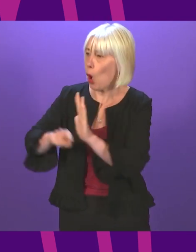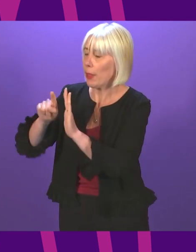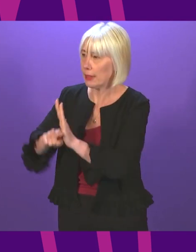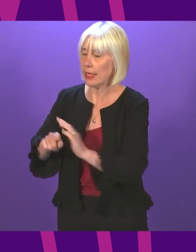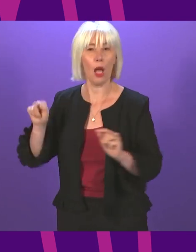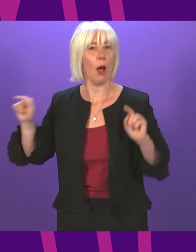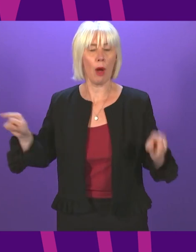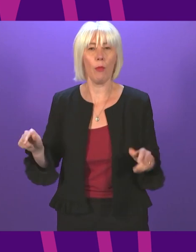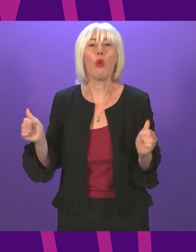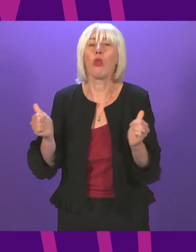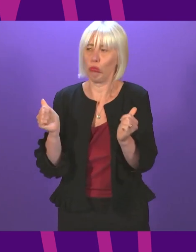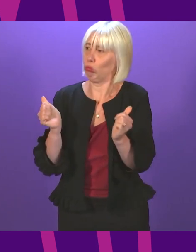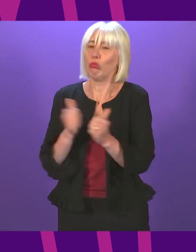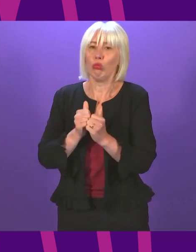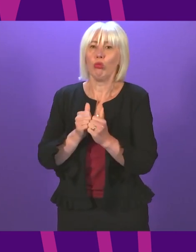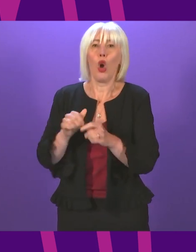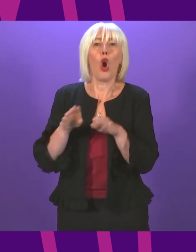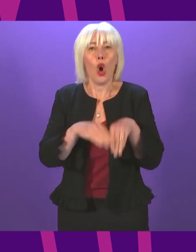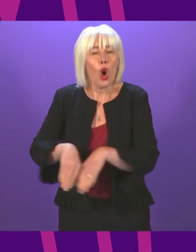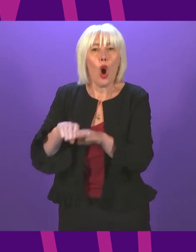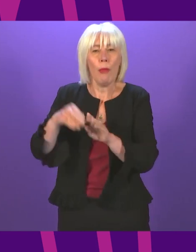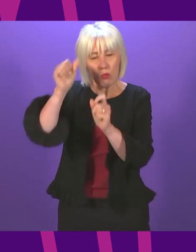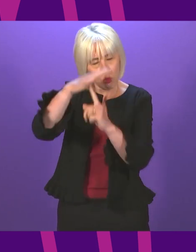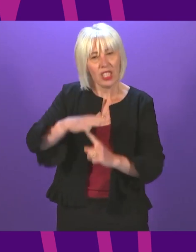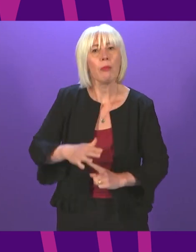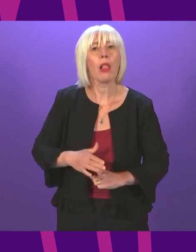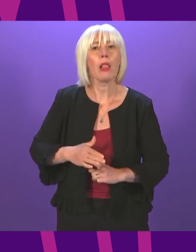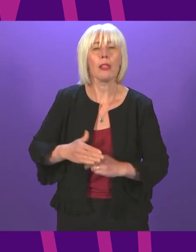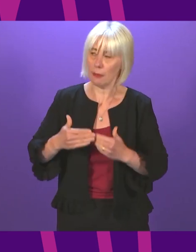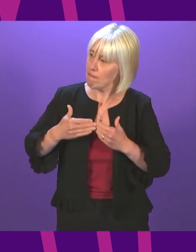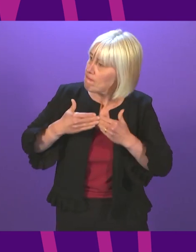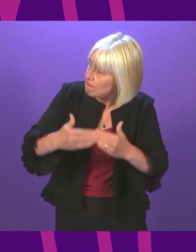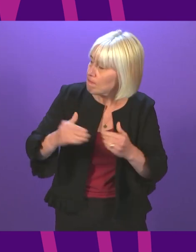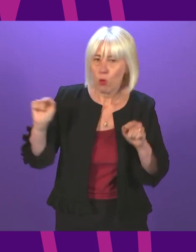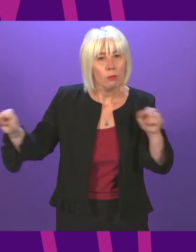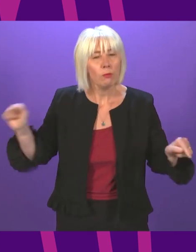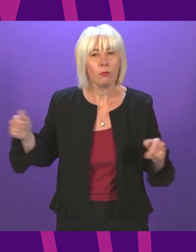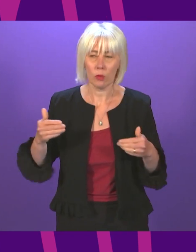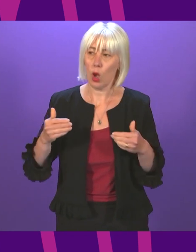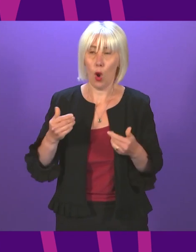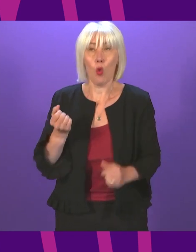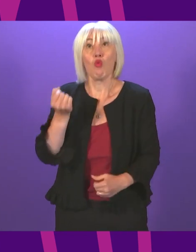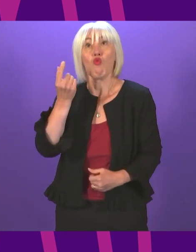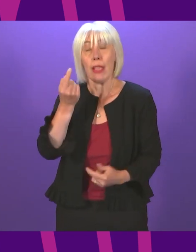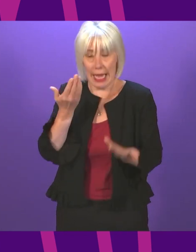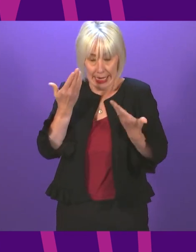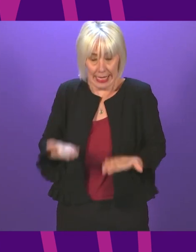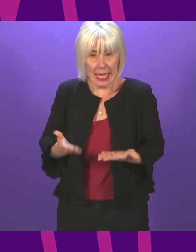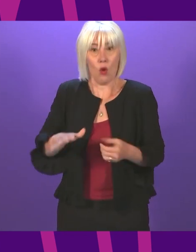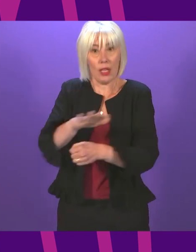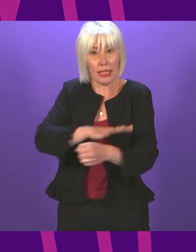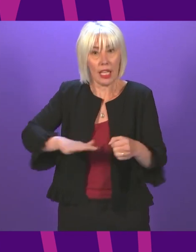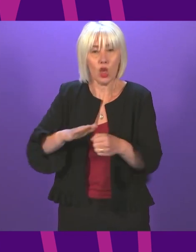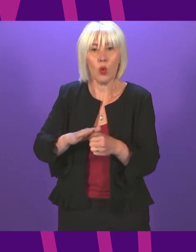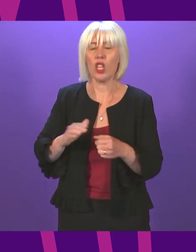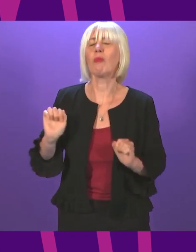convictions and common principles. It is based, above all, on our recognition that the times we are living through render a